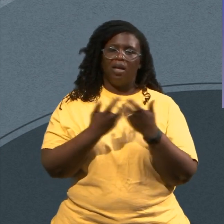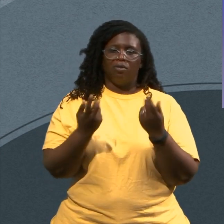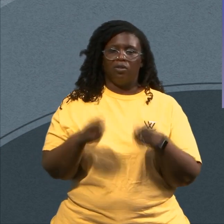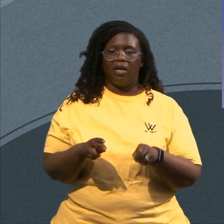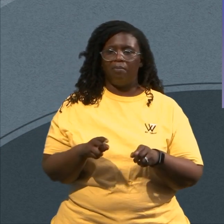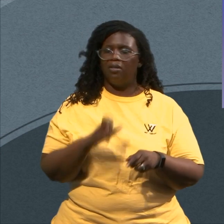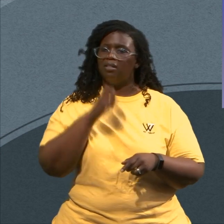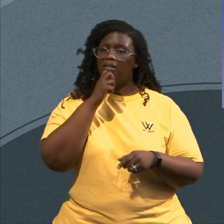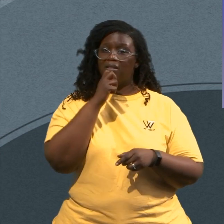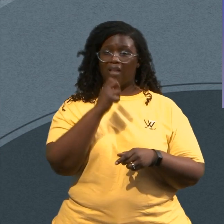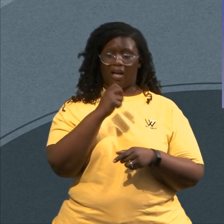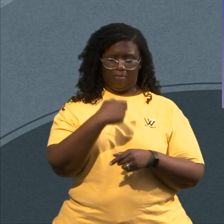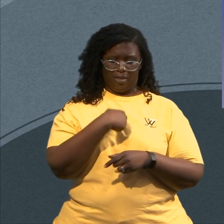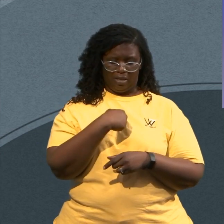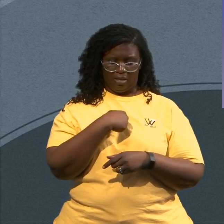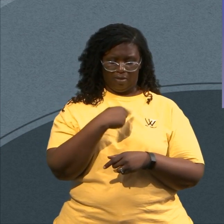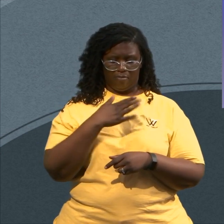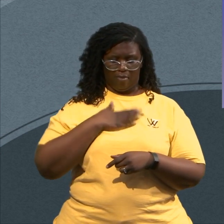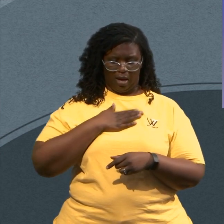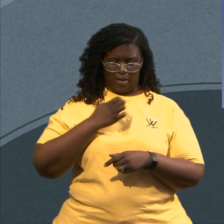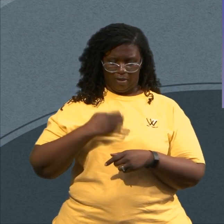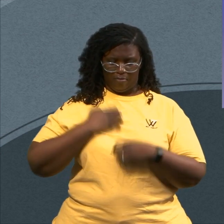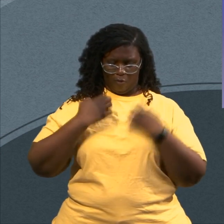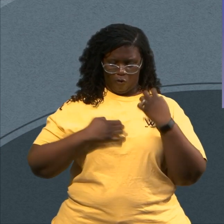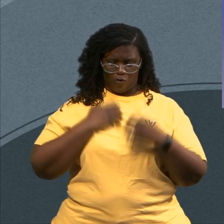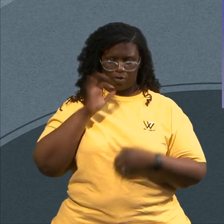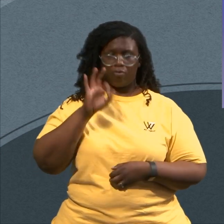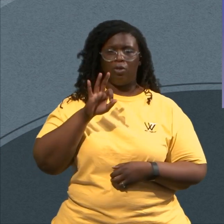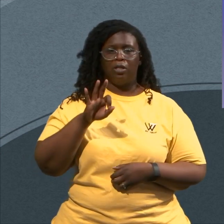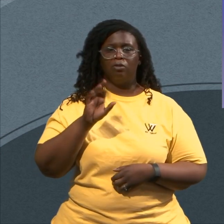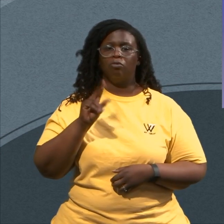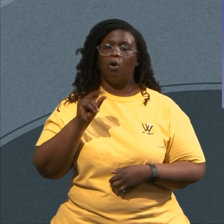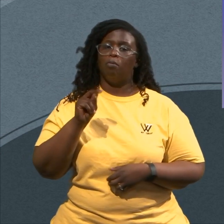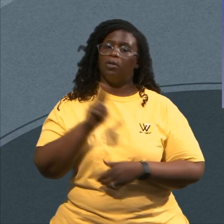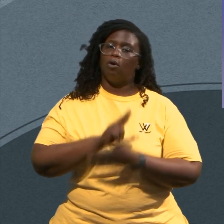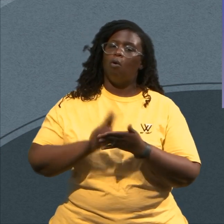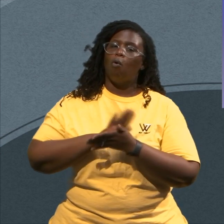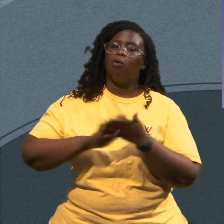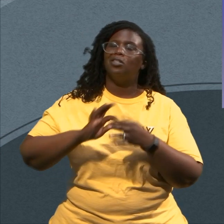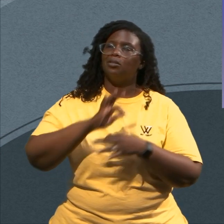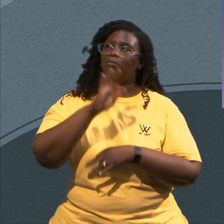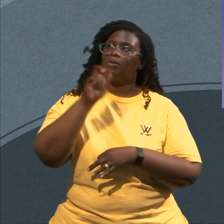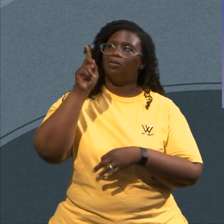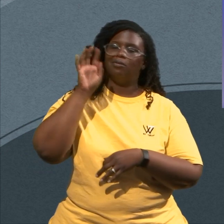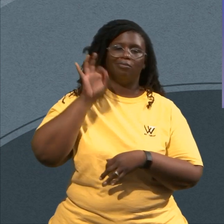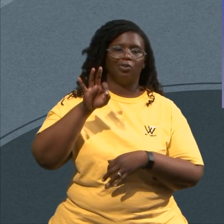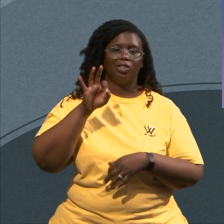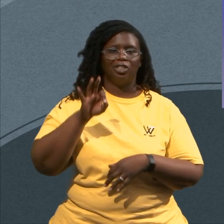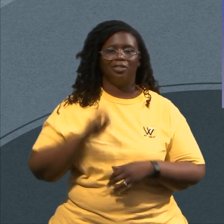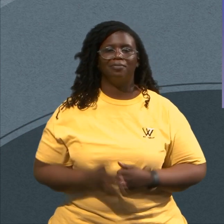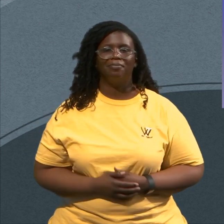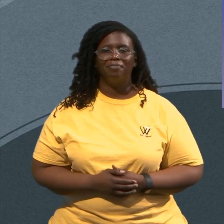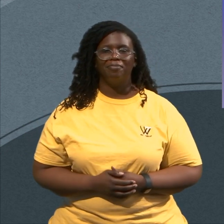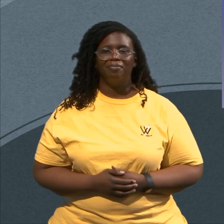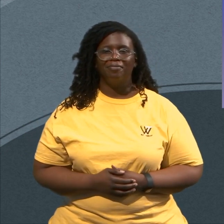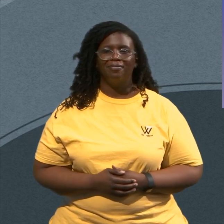Galyard And his emotions But from the Holy Spirit What better place to land on this Sunday